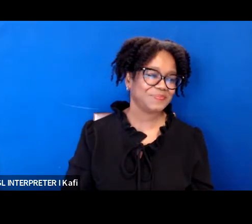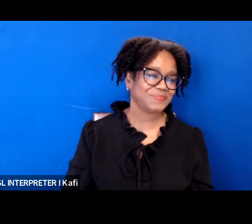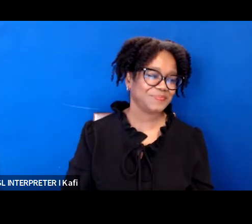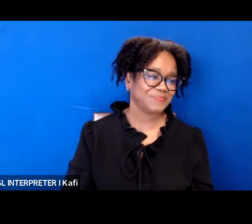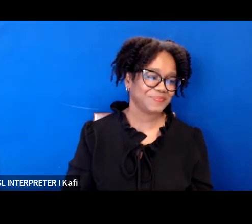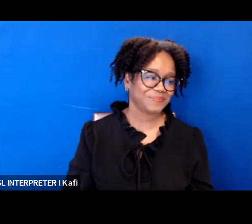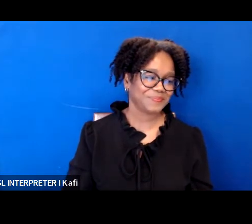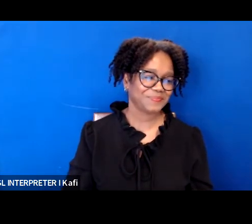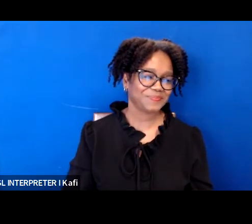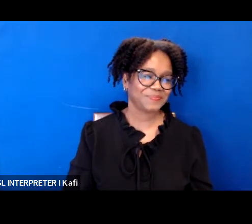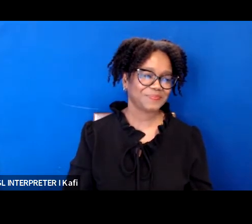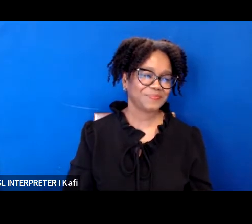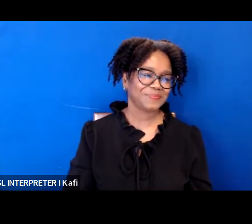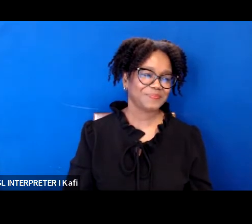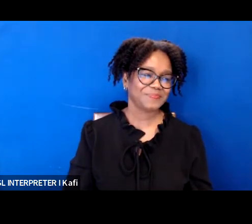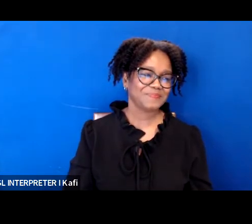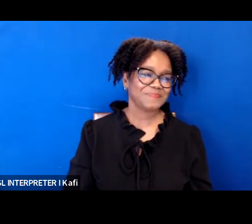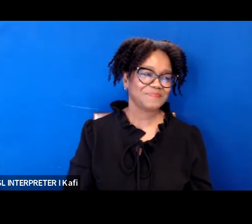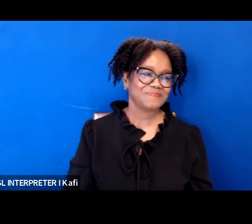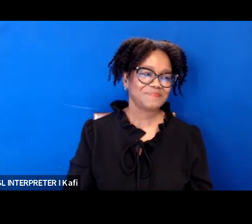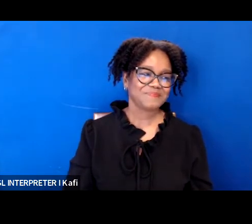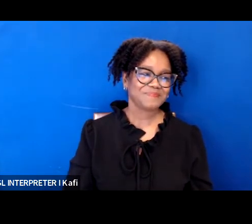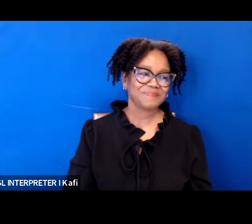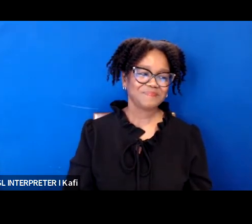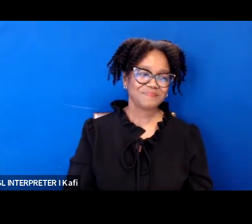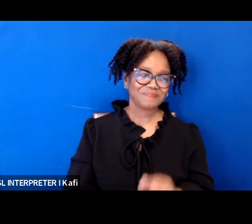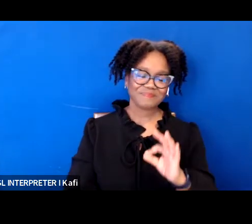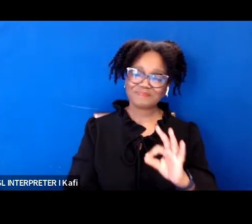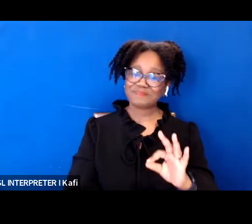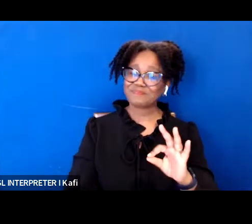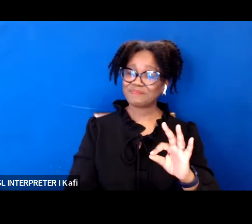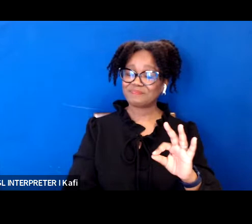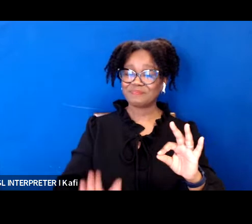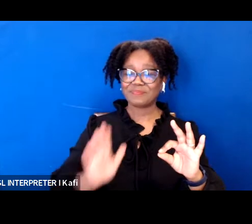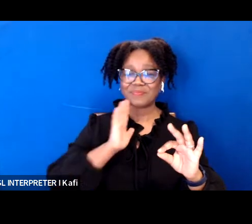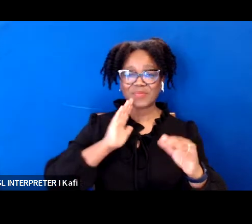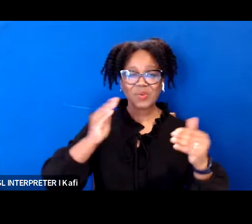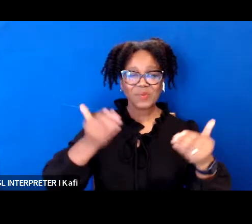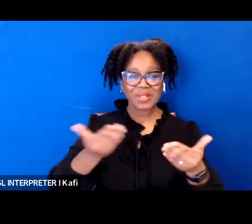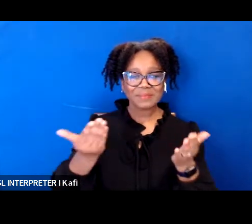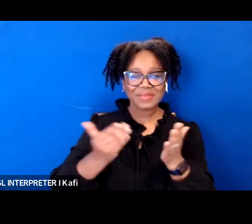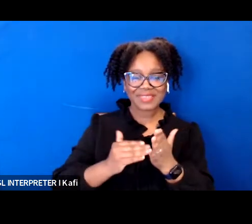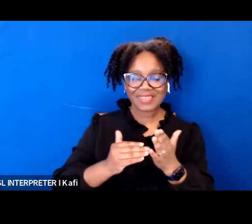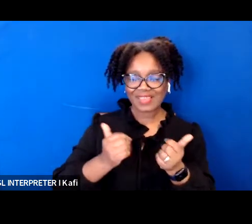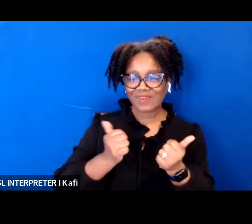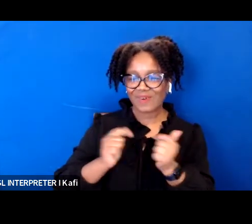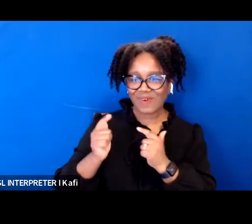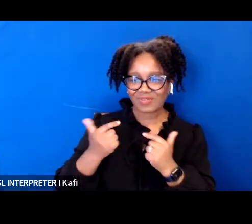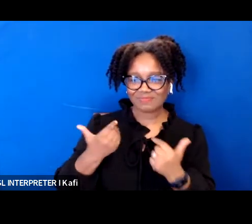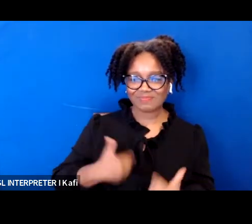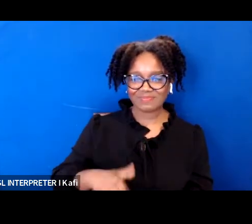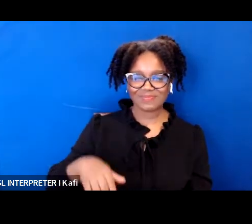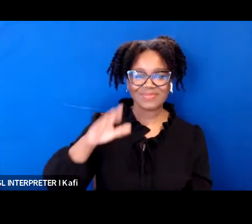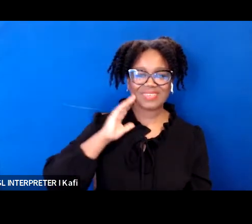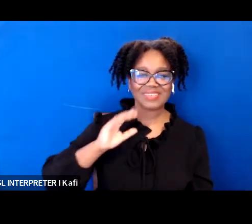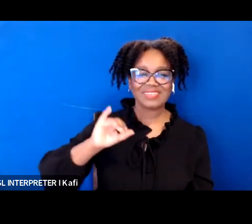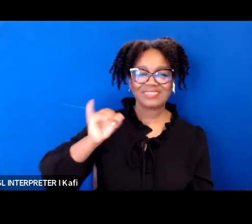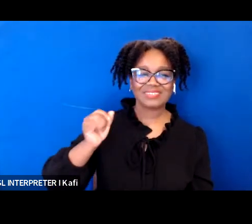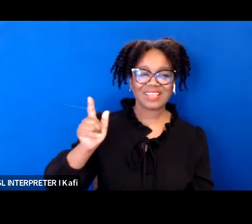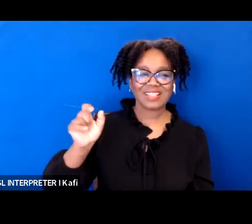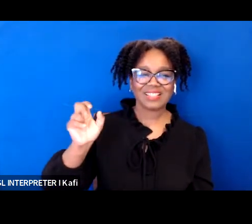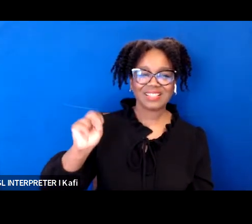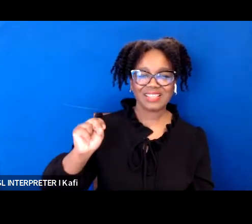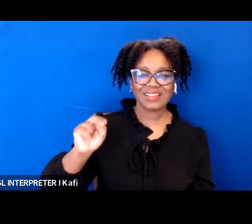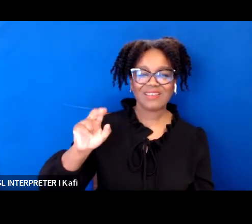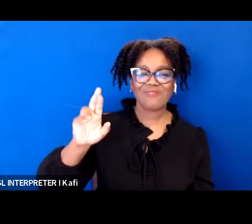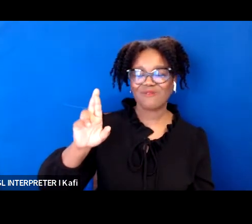all right well welcome again everyone again my name is jaylen radziminski from the bazlon center for mental health